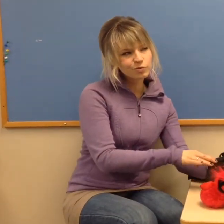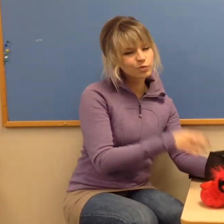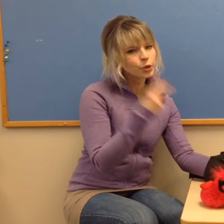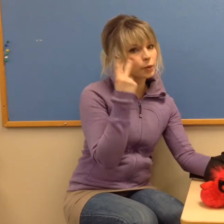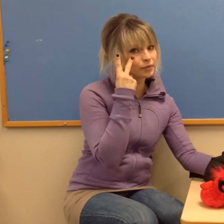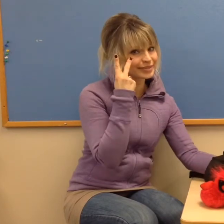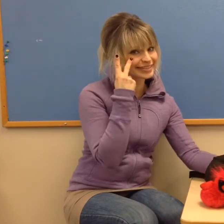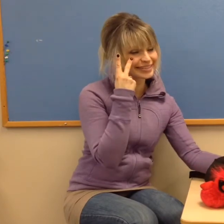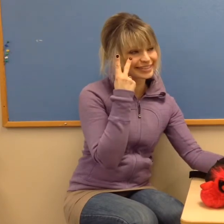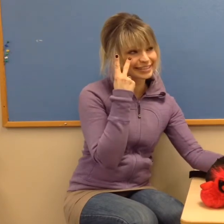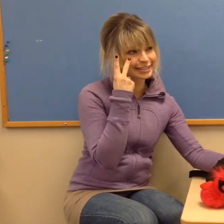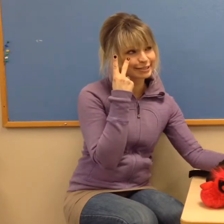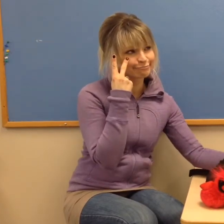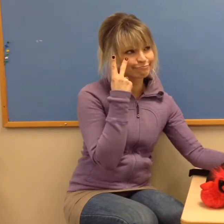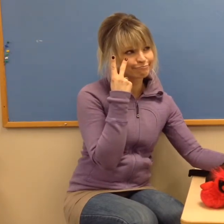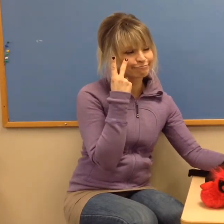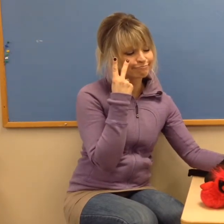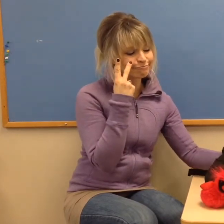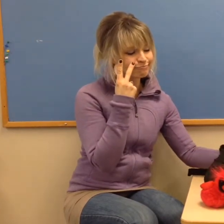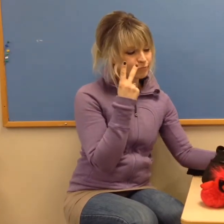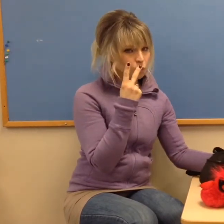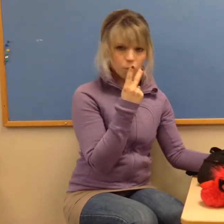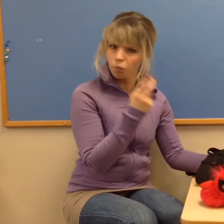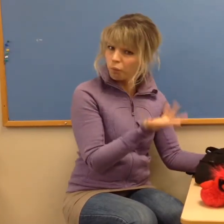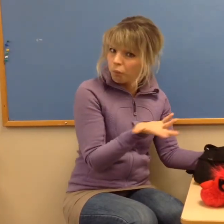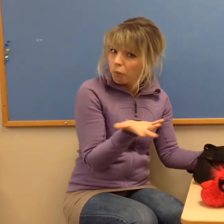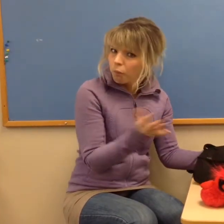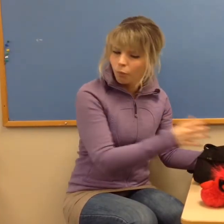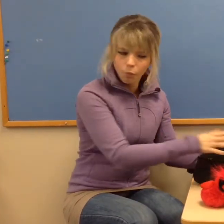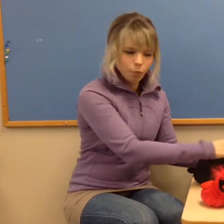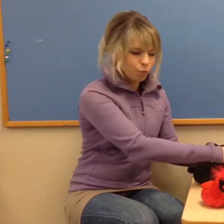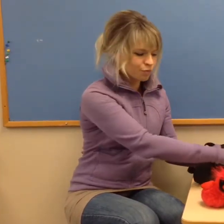Let's see. What?